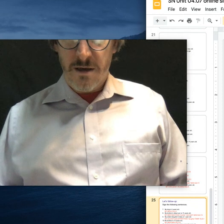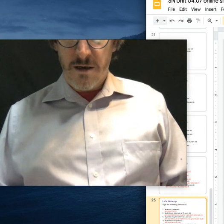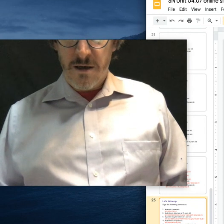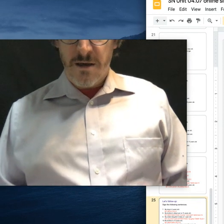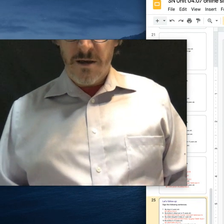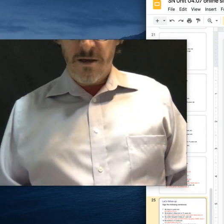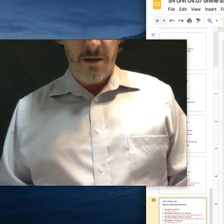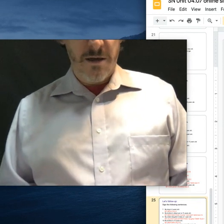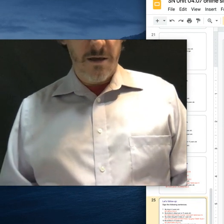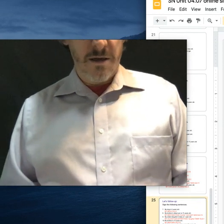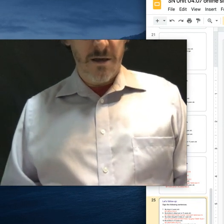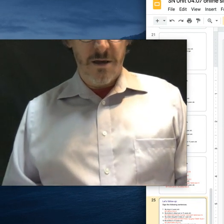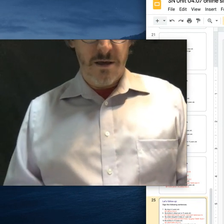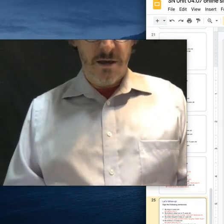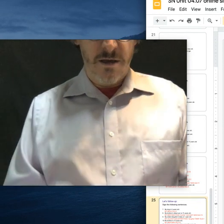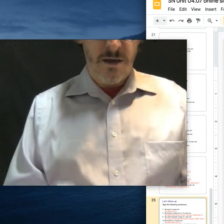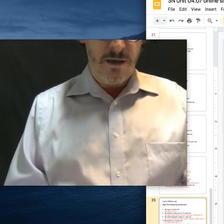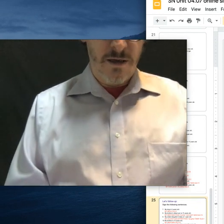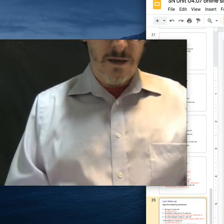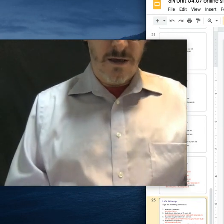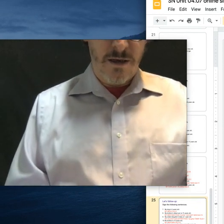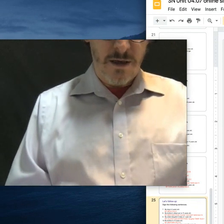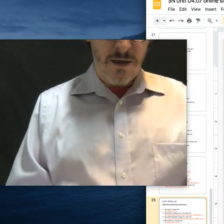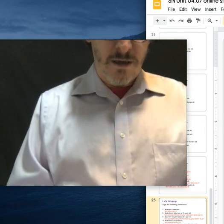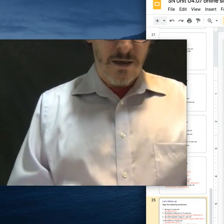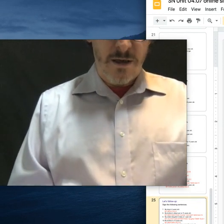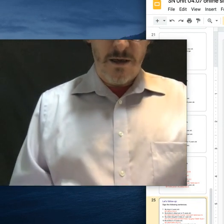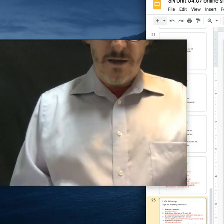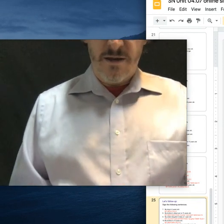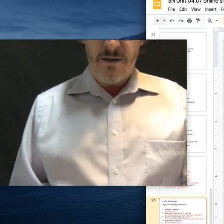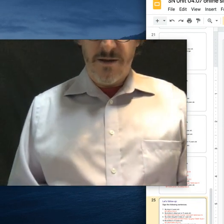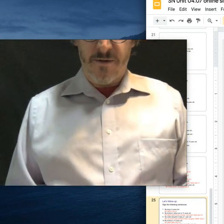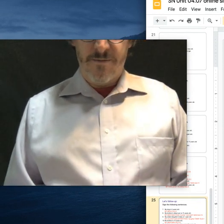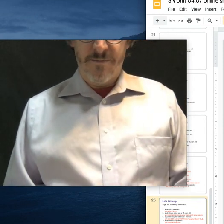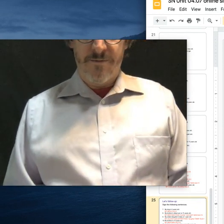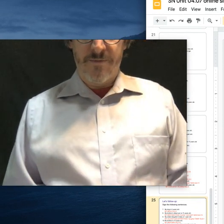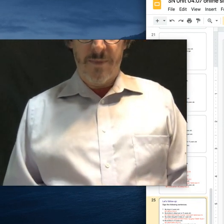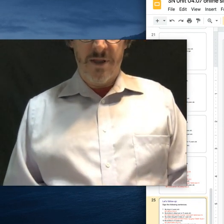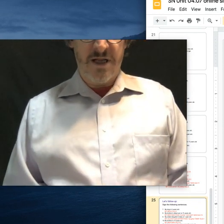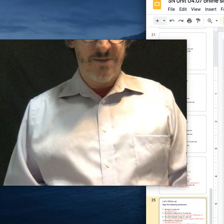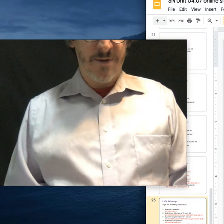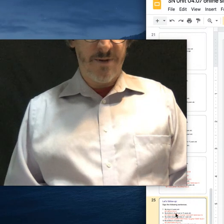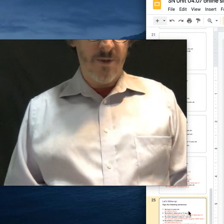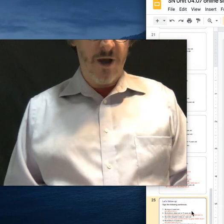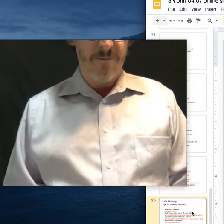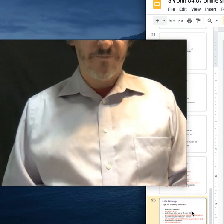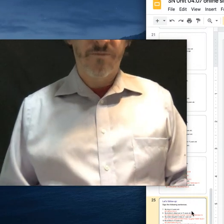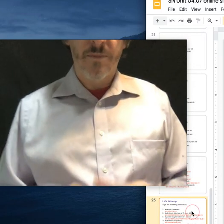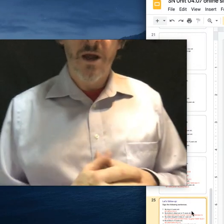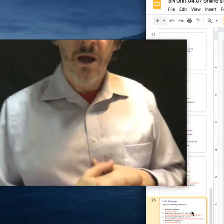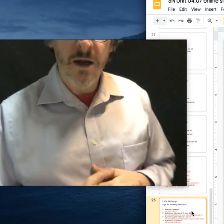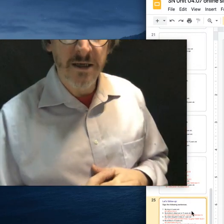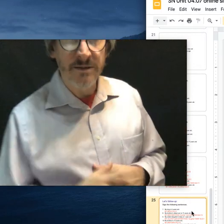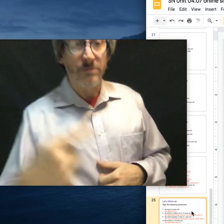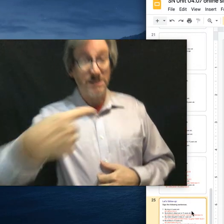change. There. Okay.